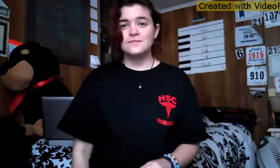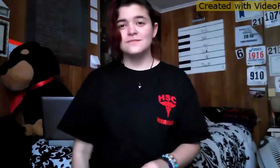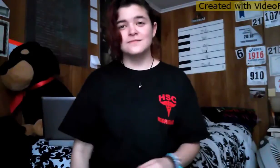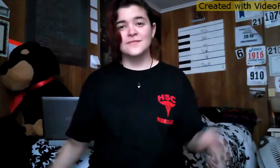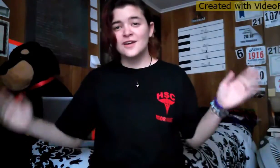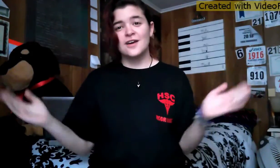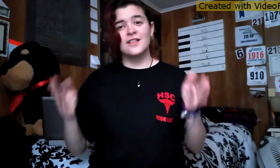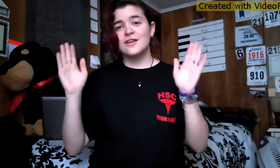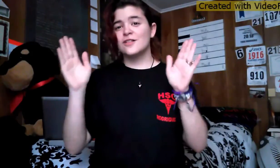Hallelujah